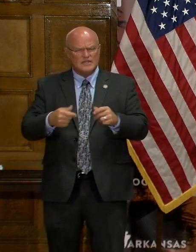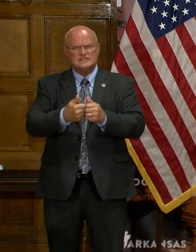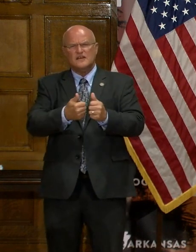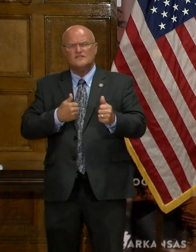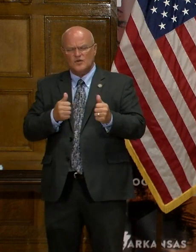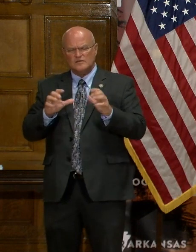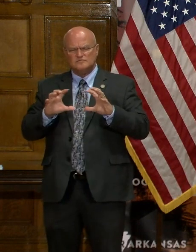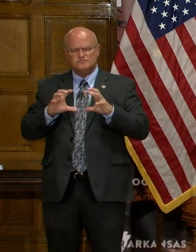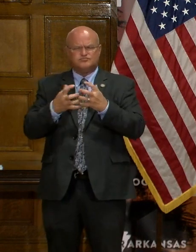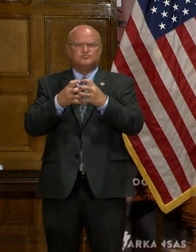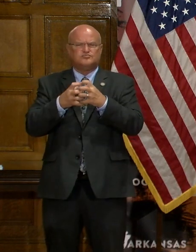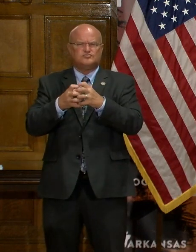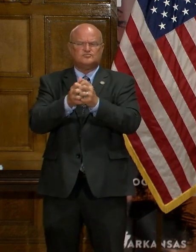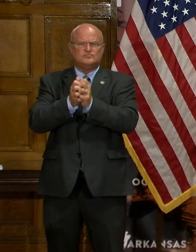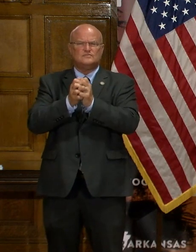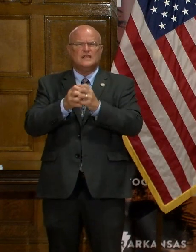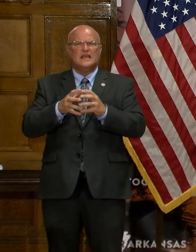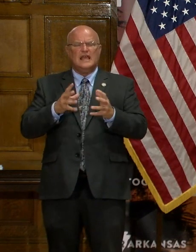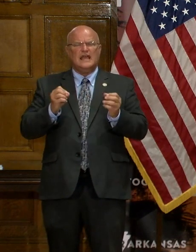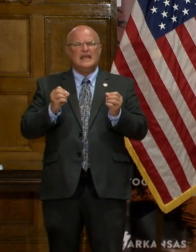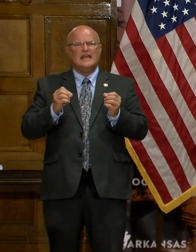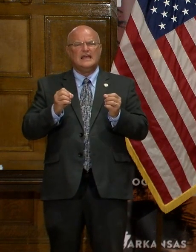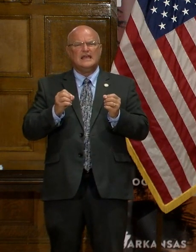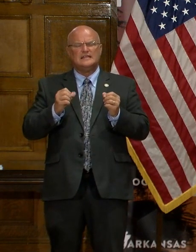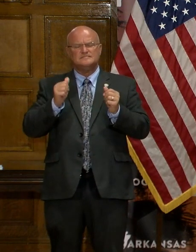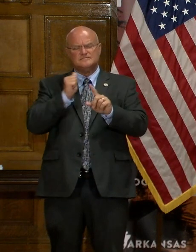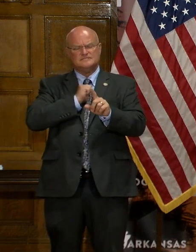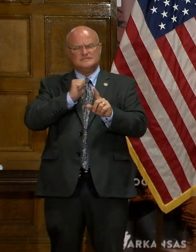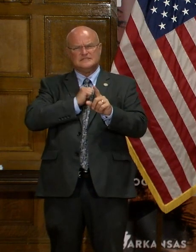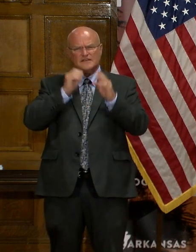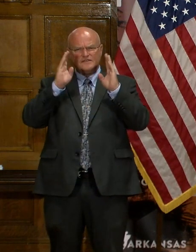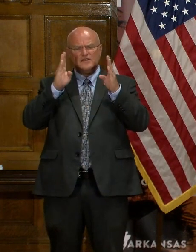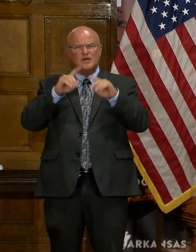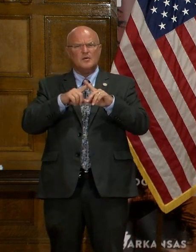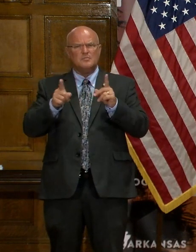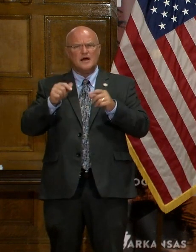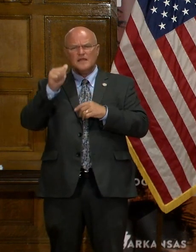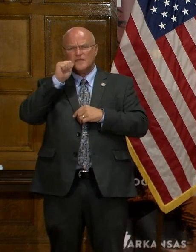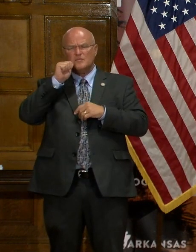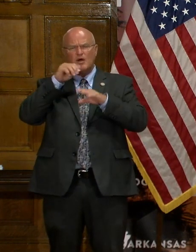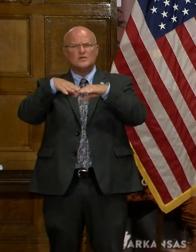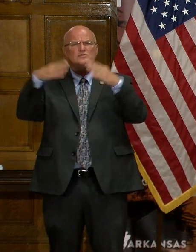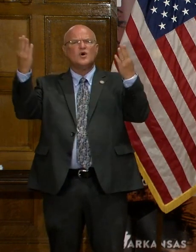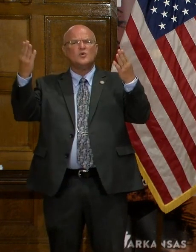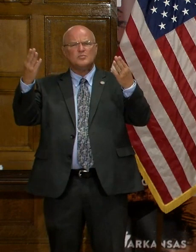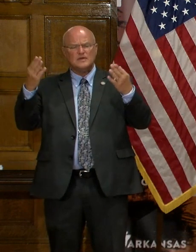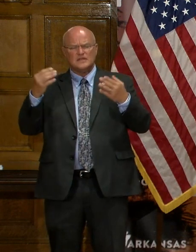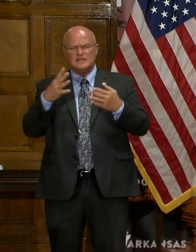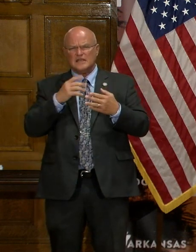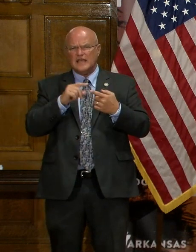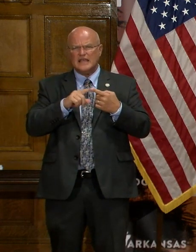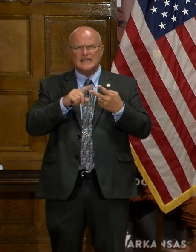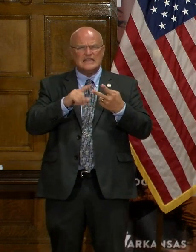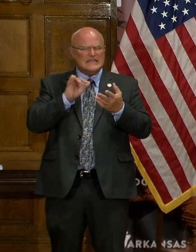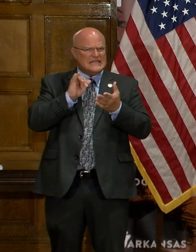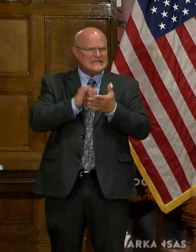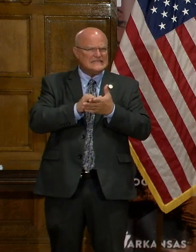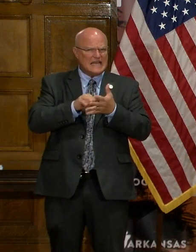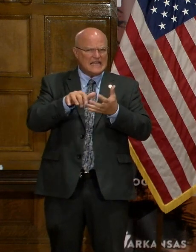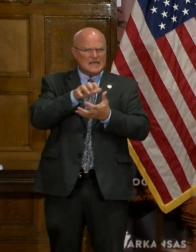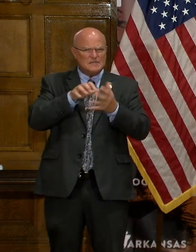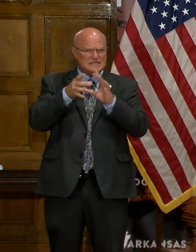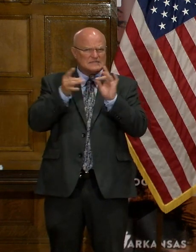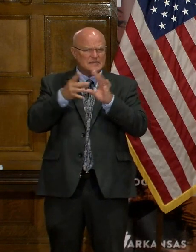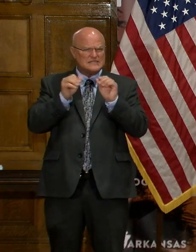crowds, and use self-discipline. But we still have the bars open up there. Is that a mixed